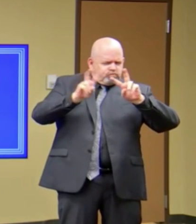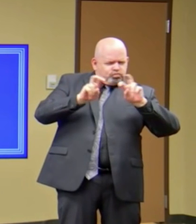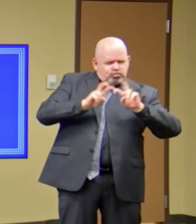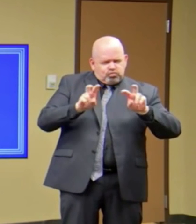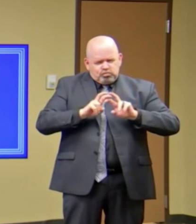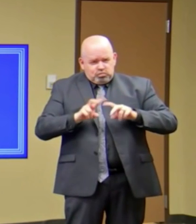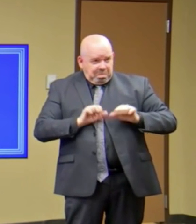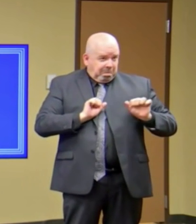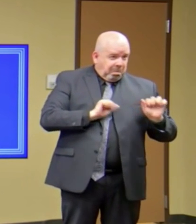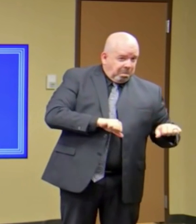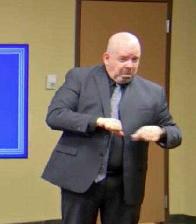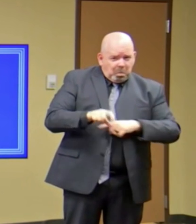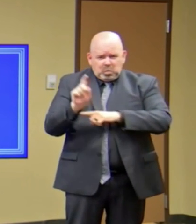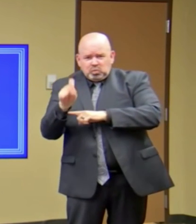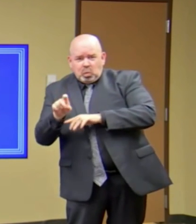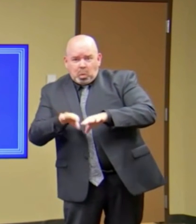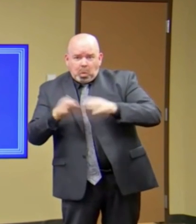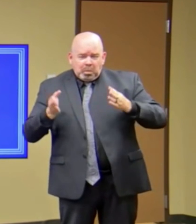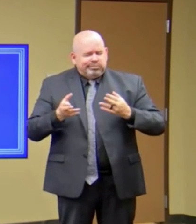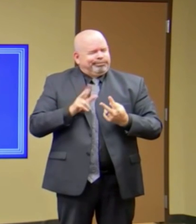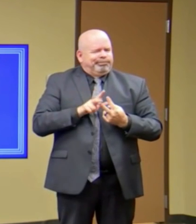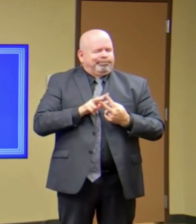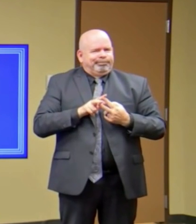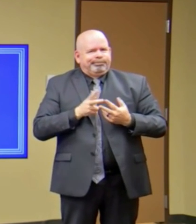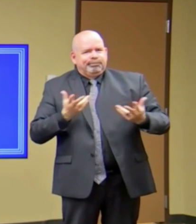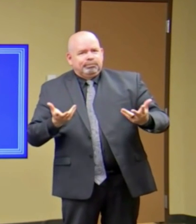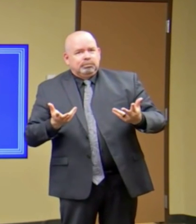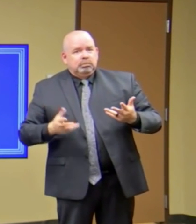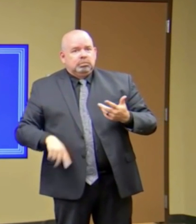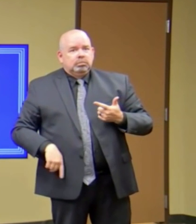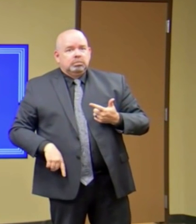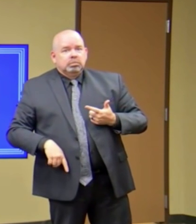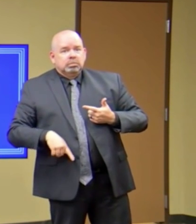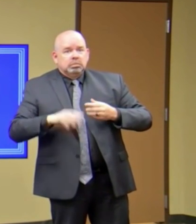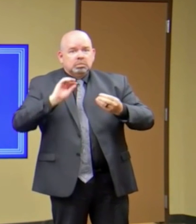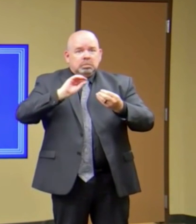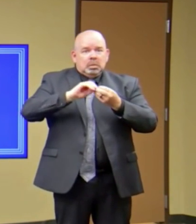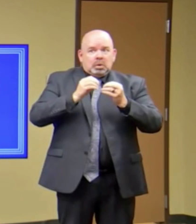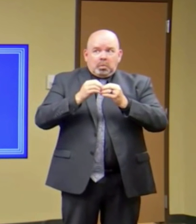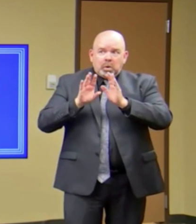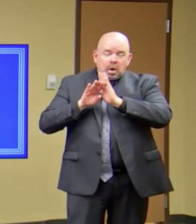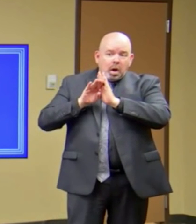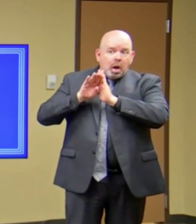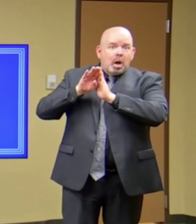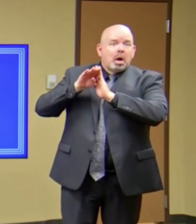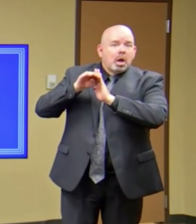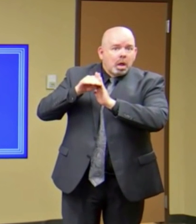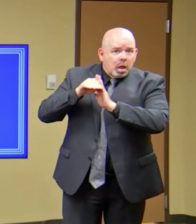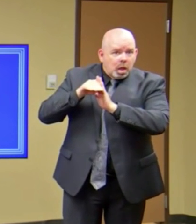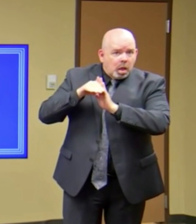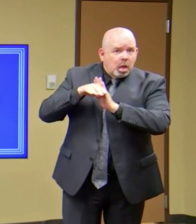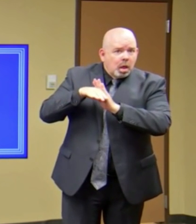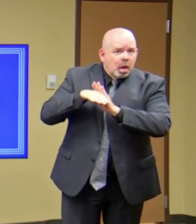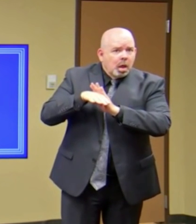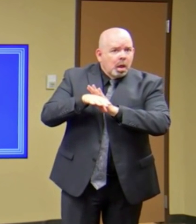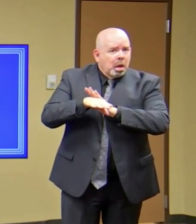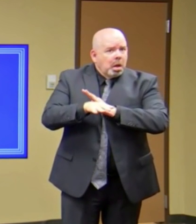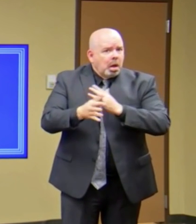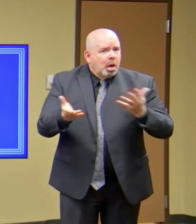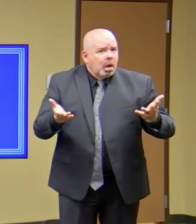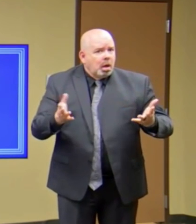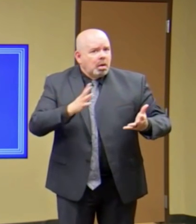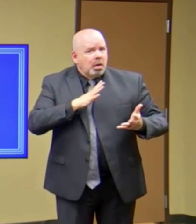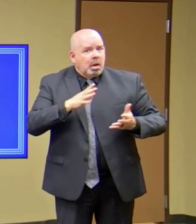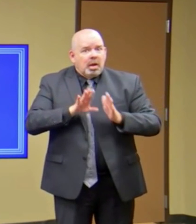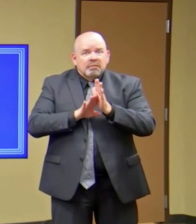way for us to be able to get to that next group of businesses and the next group of businesses. Or in Governor Abbott's order to be able to get to